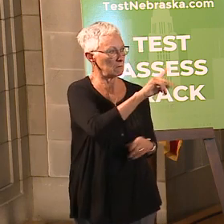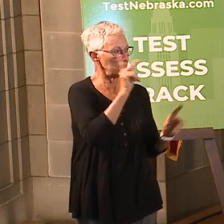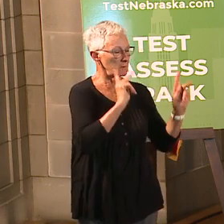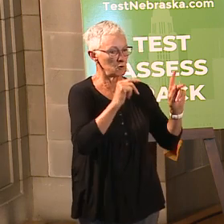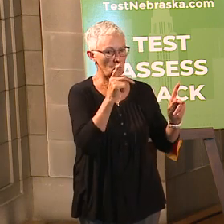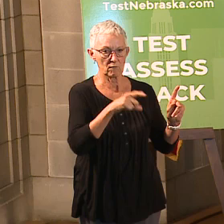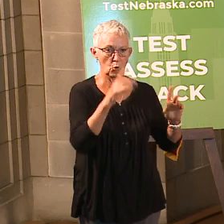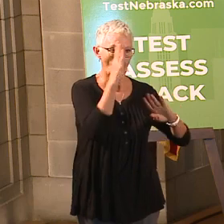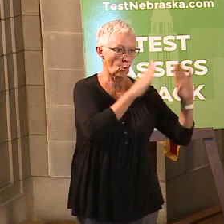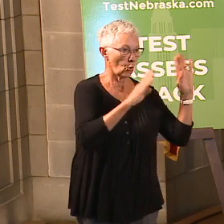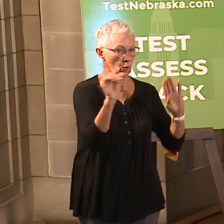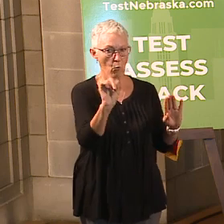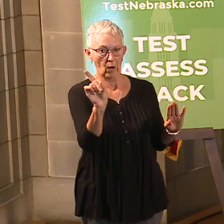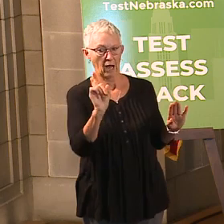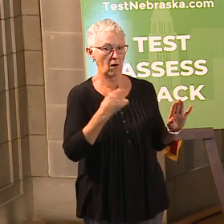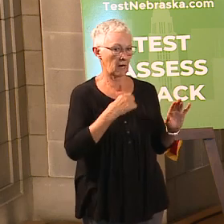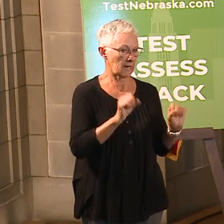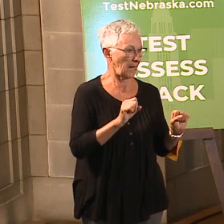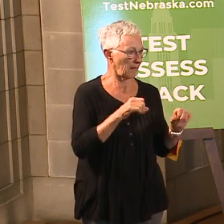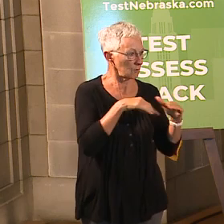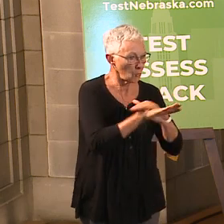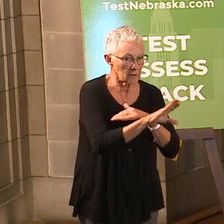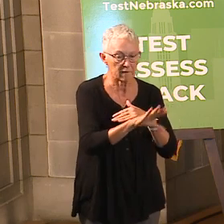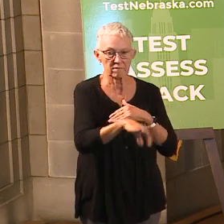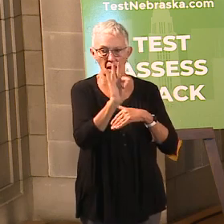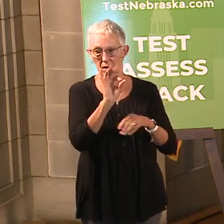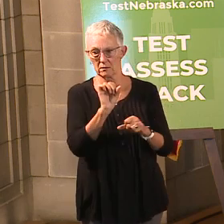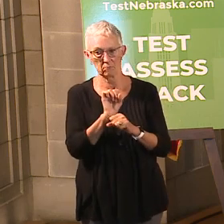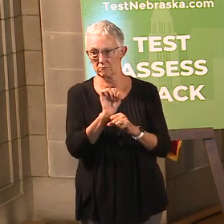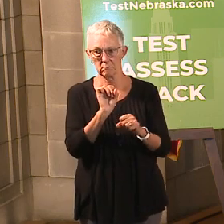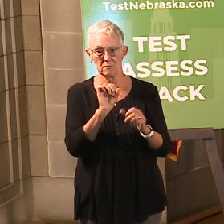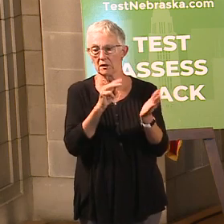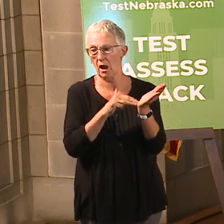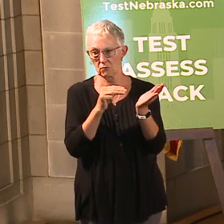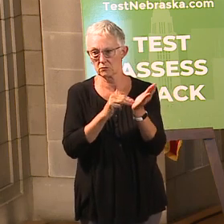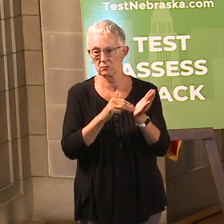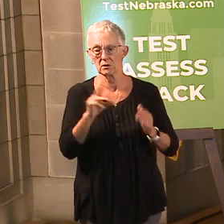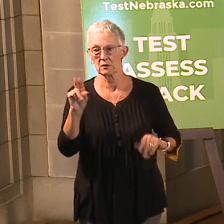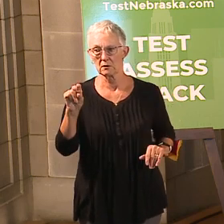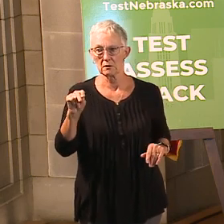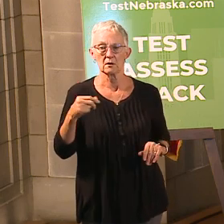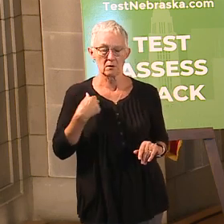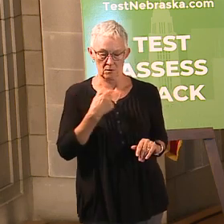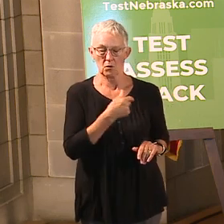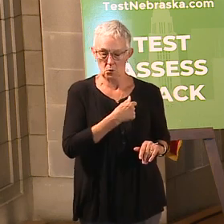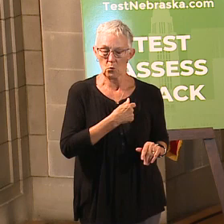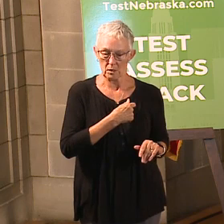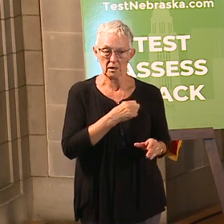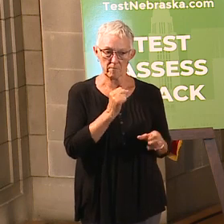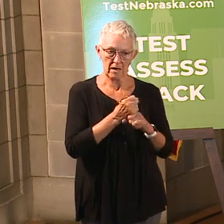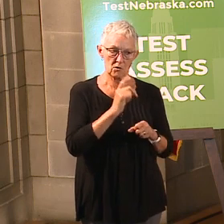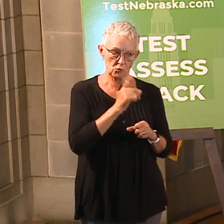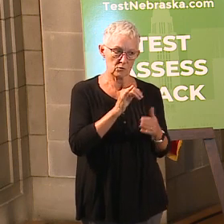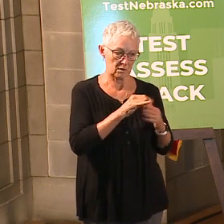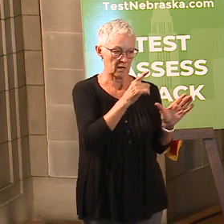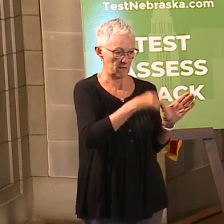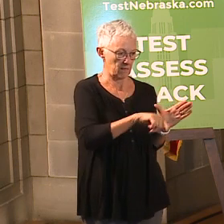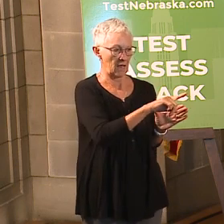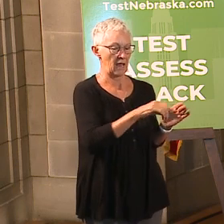We also have stepped up our educational and outreach efforts to ensure members have the tools they need to access their benefits.